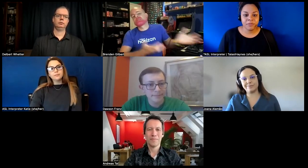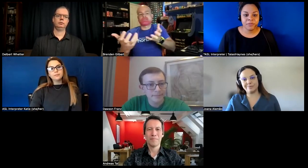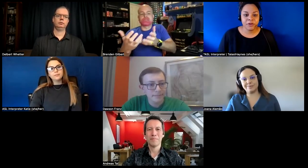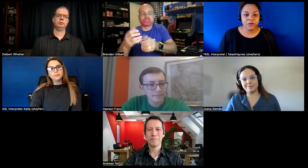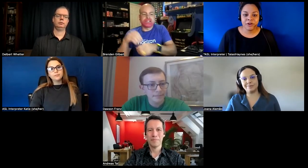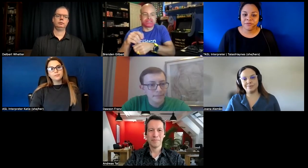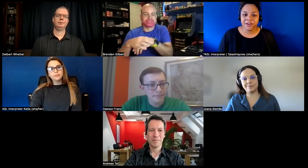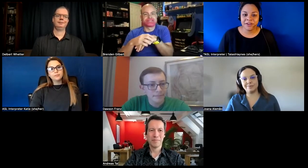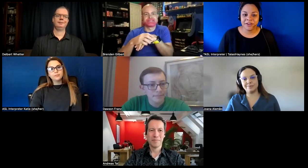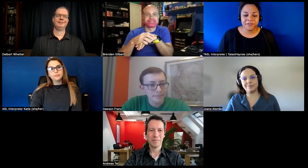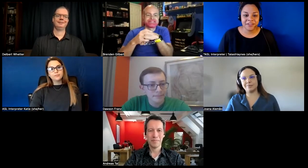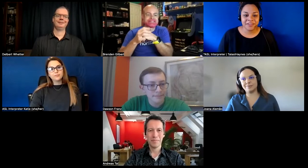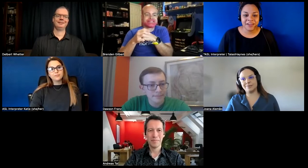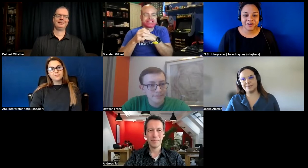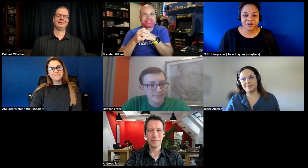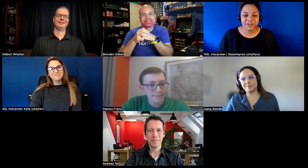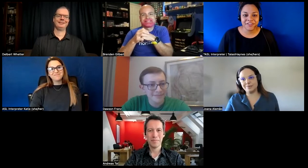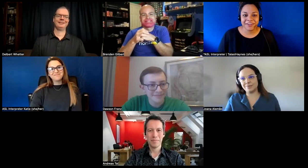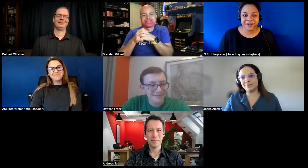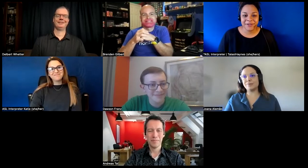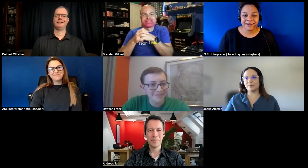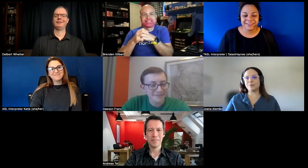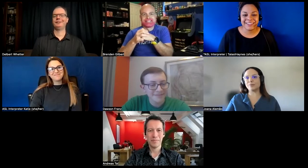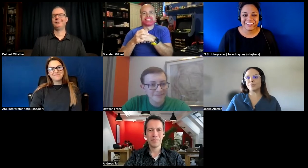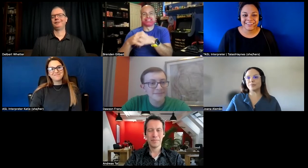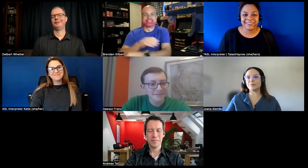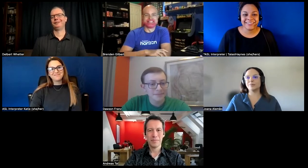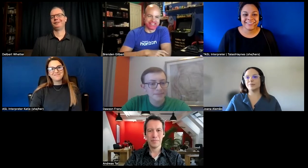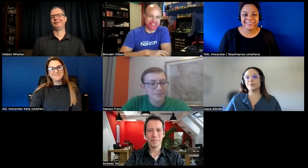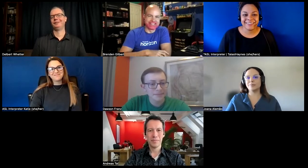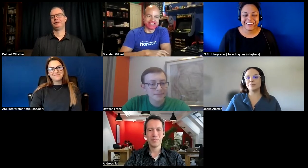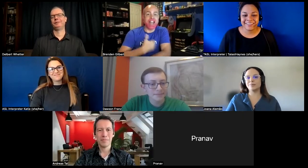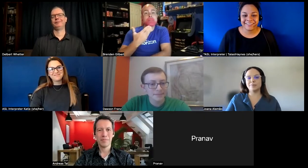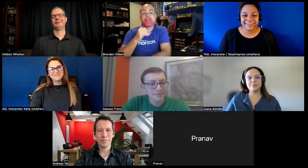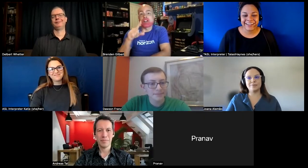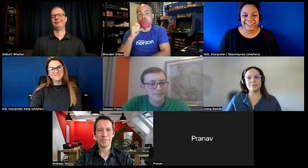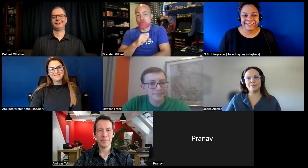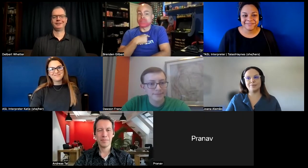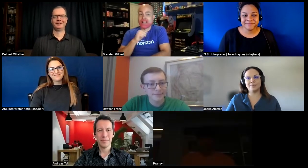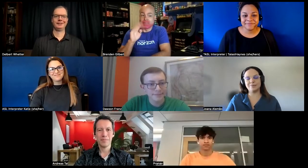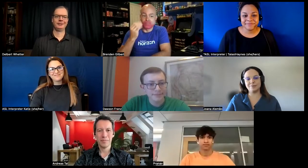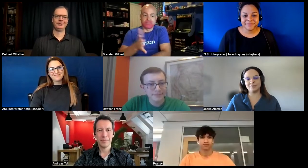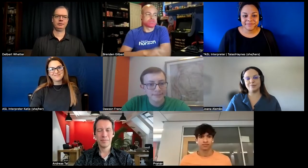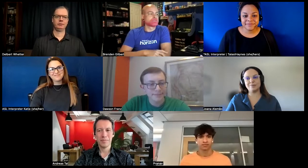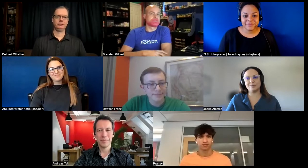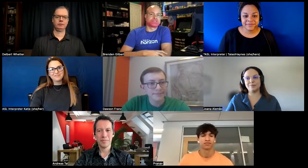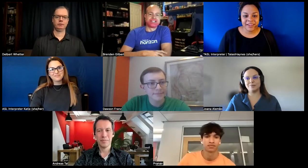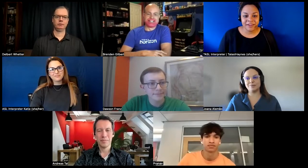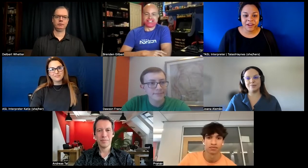a bit older i'm ready for the the next generation to come in and and take this into their hands it's great thank you and i'm